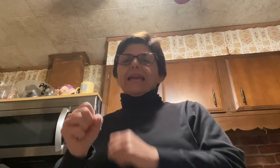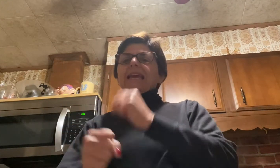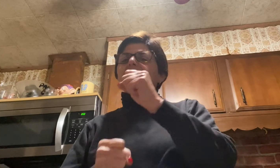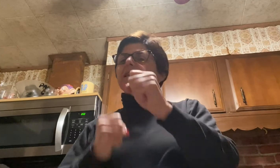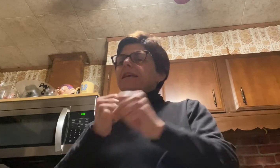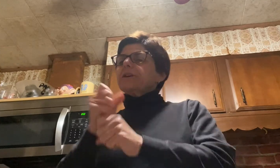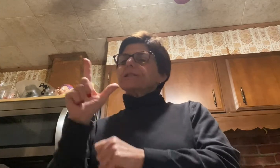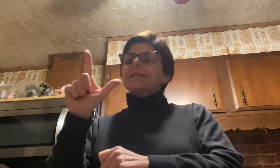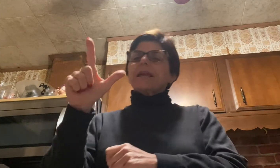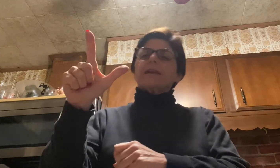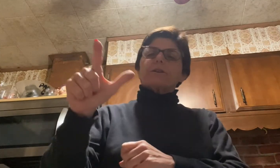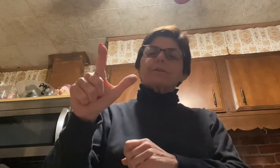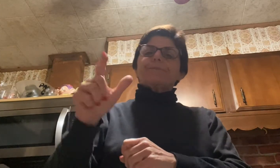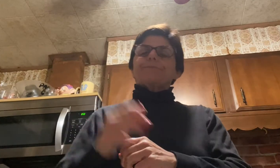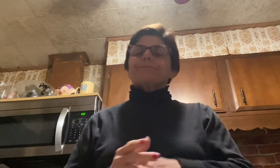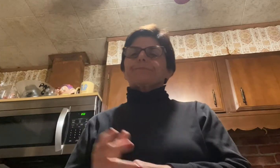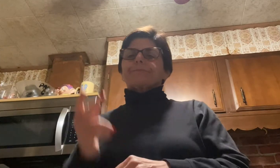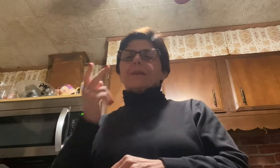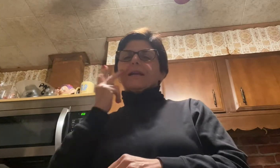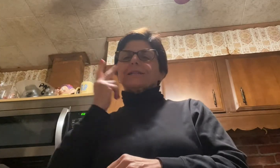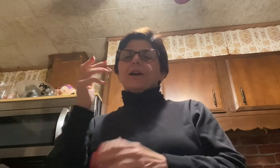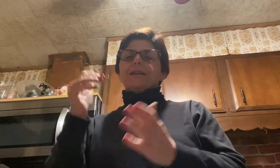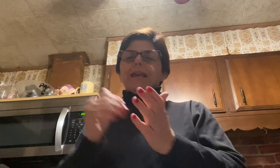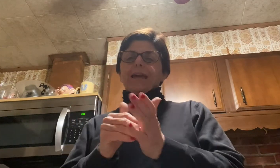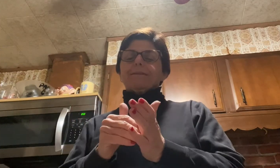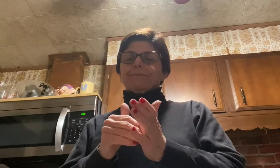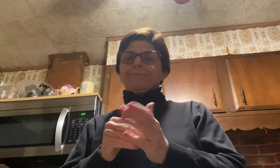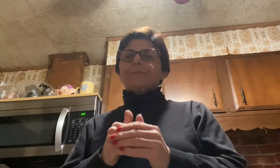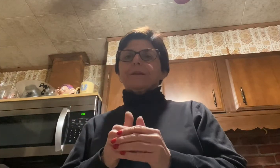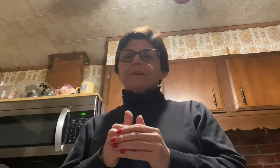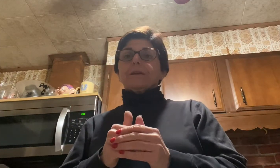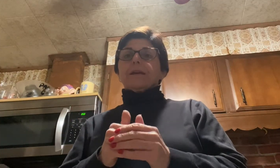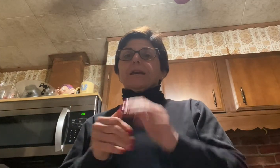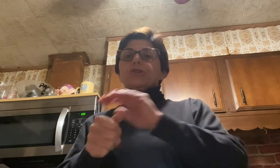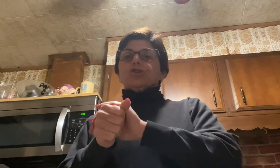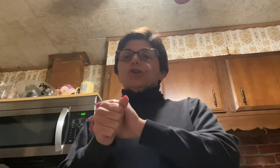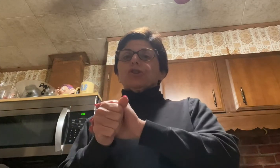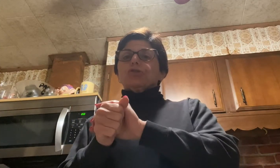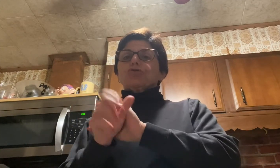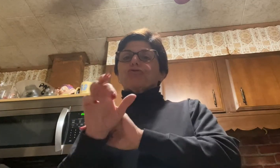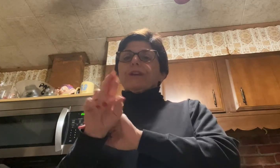Years later, I saw it again. In Turtle Creek,